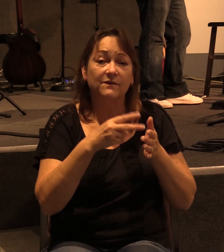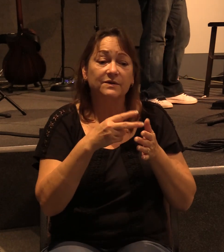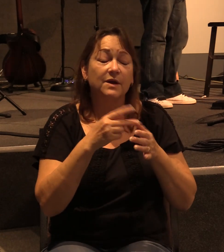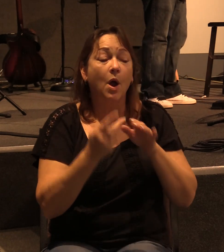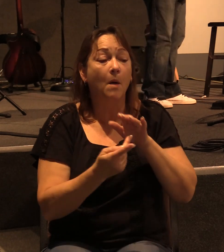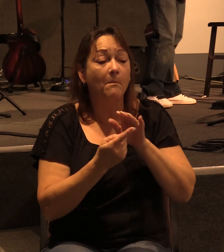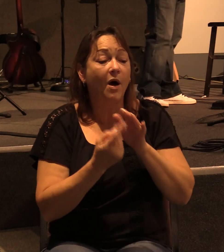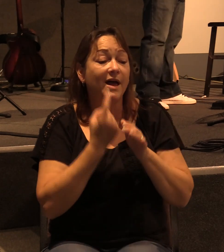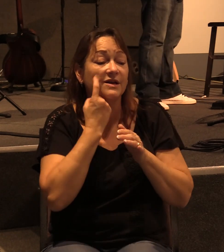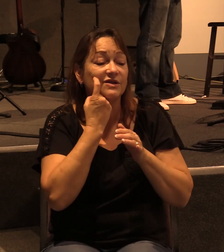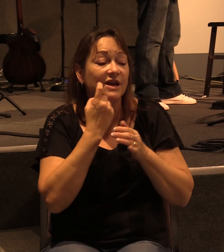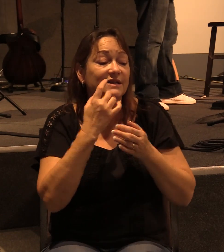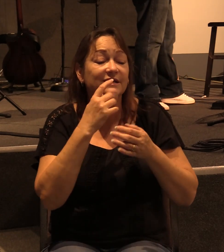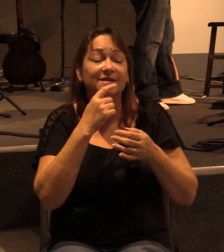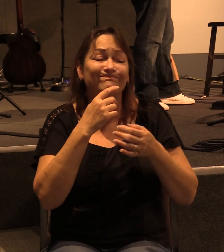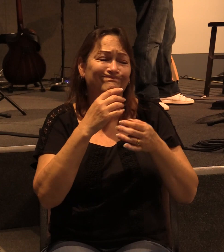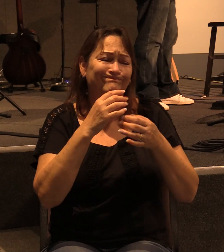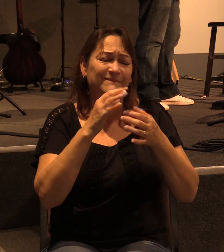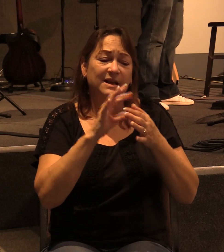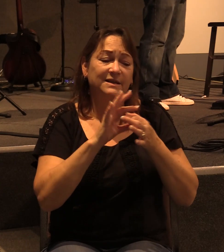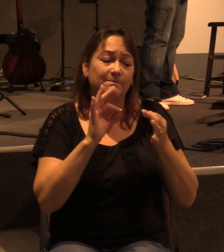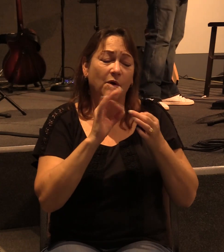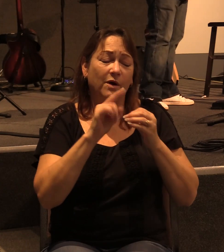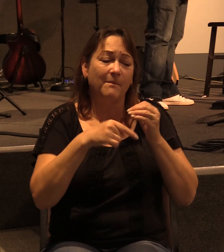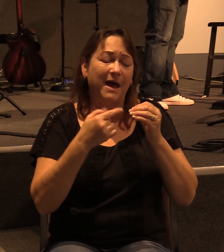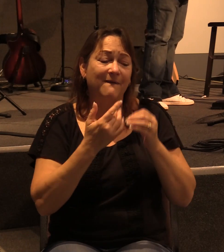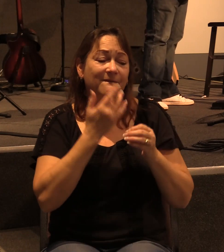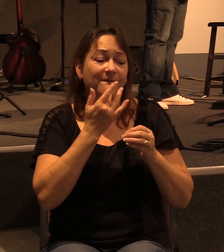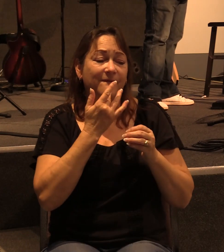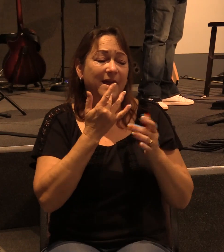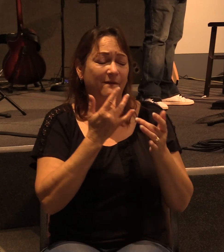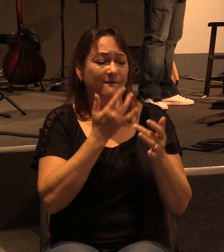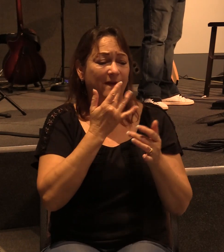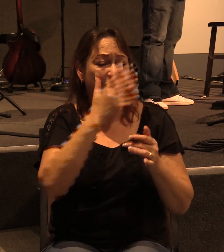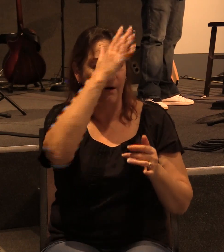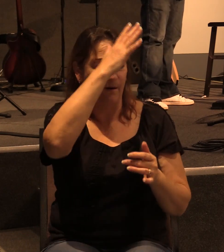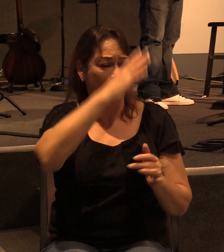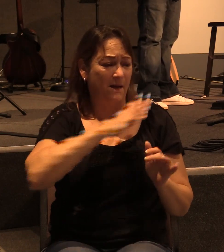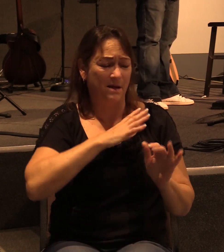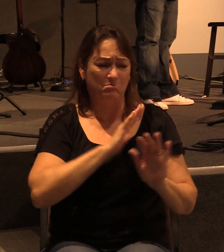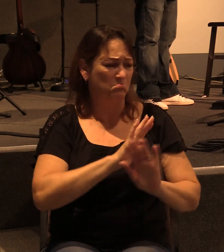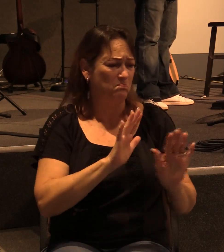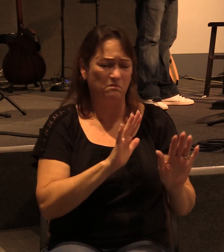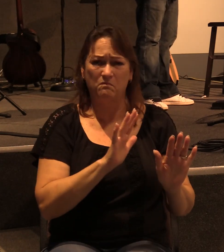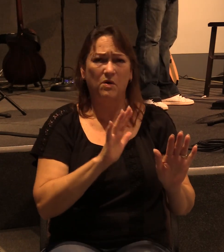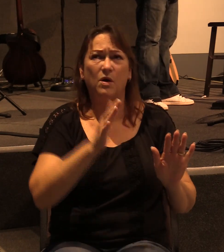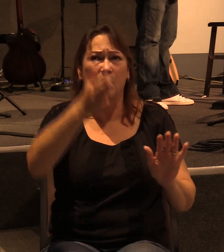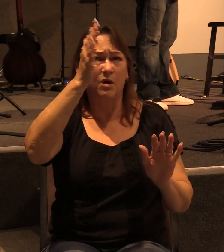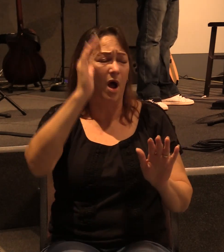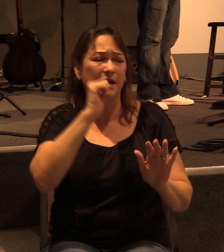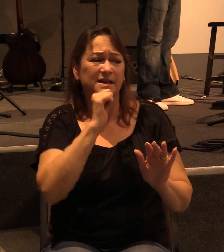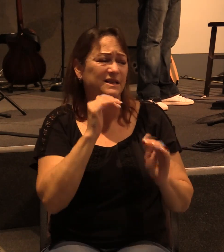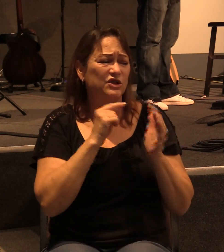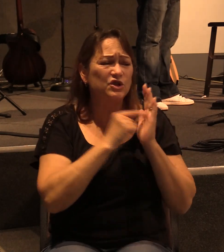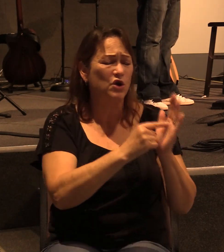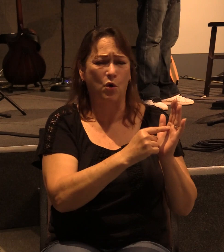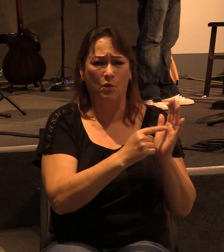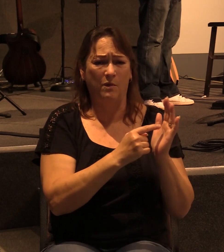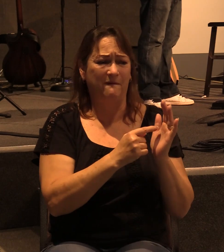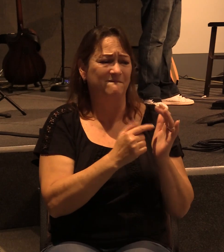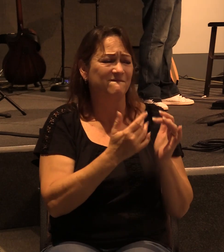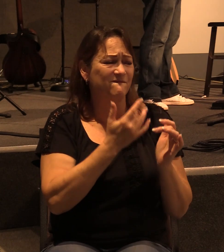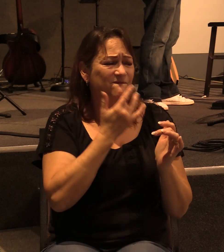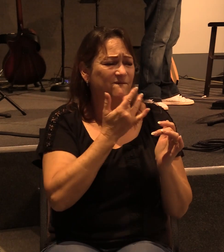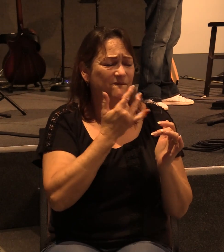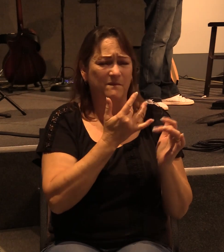just spoken about how God shows no favoritism among men and here we see God called different